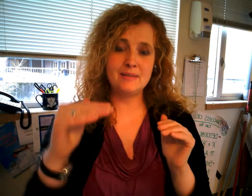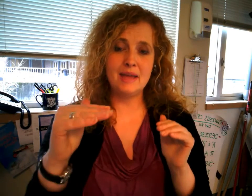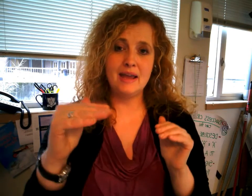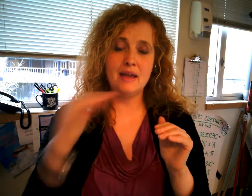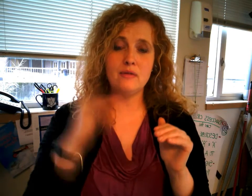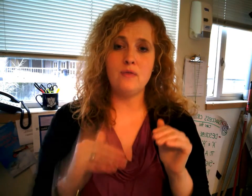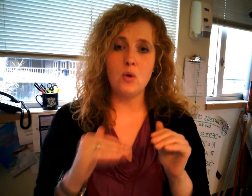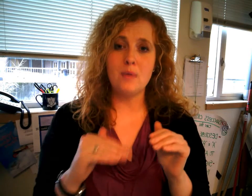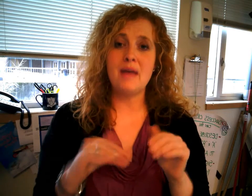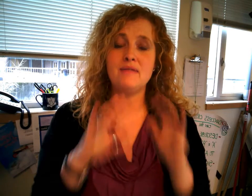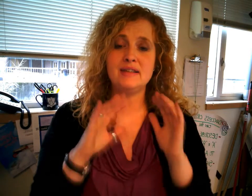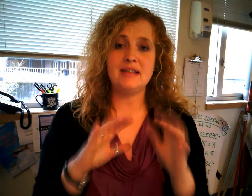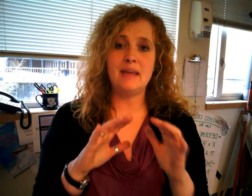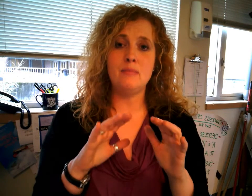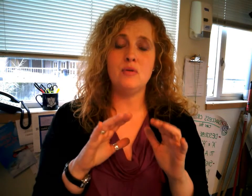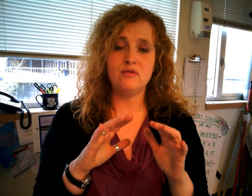and form have the same movement